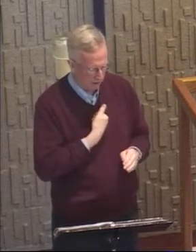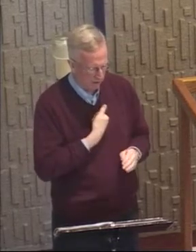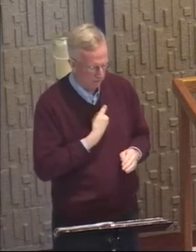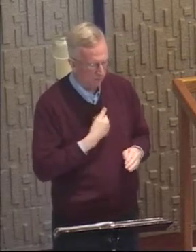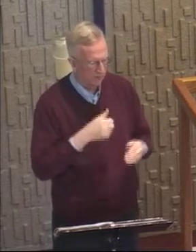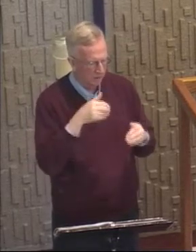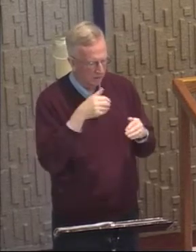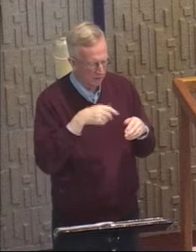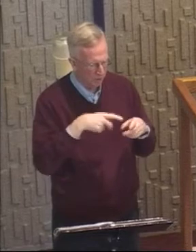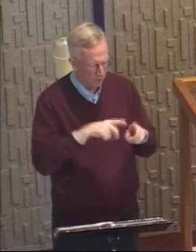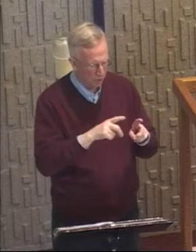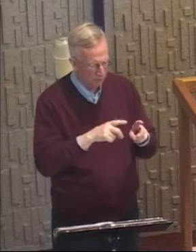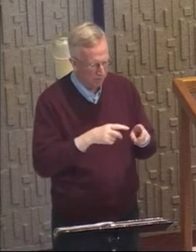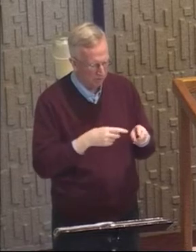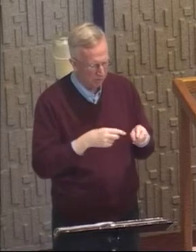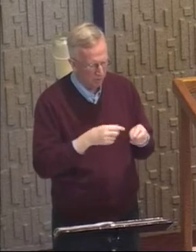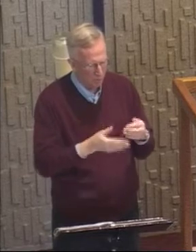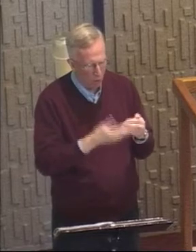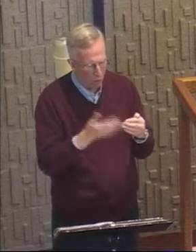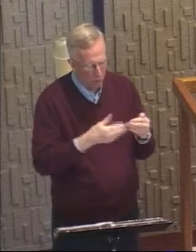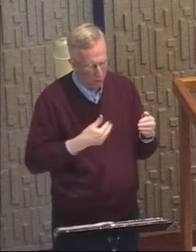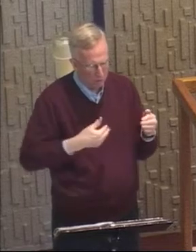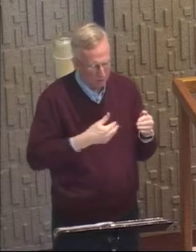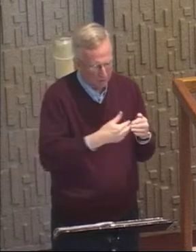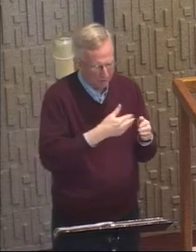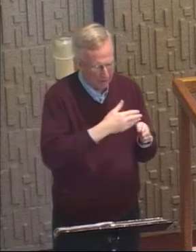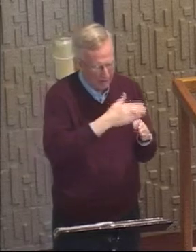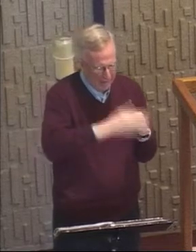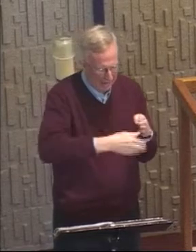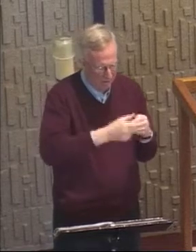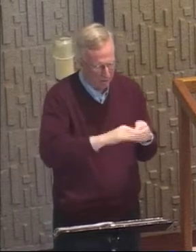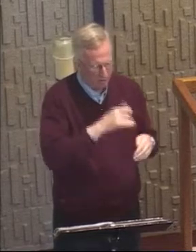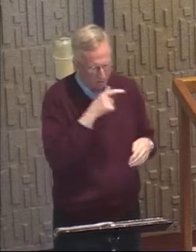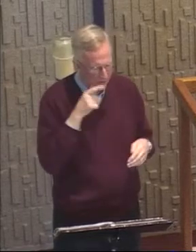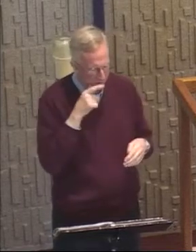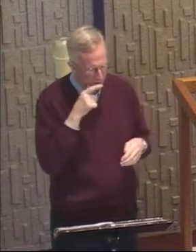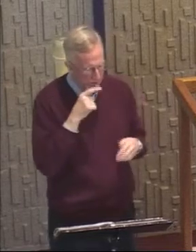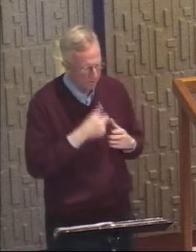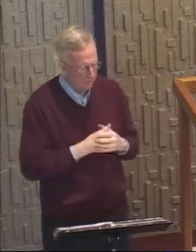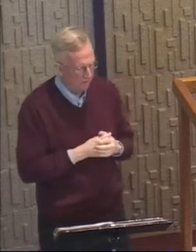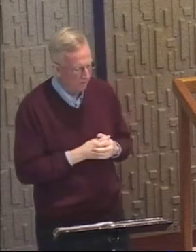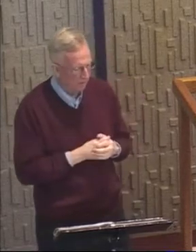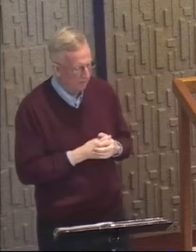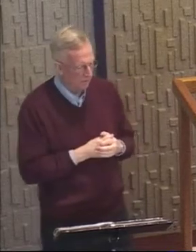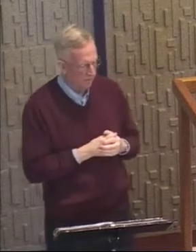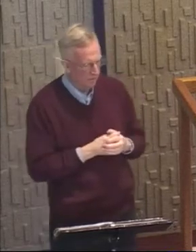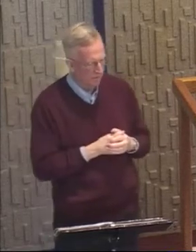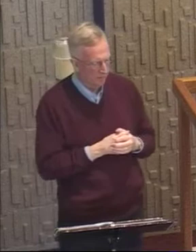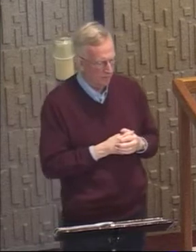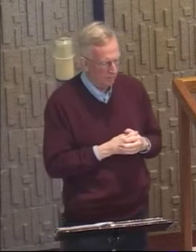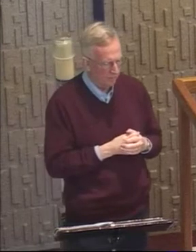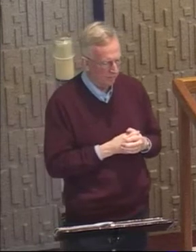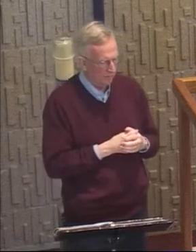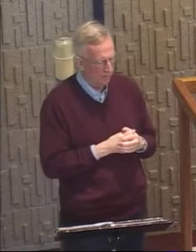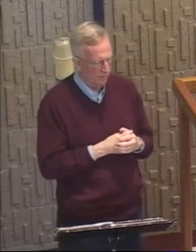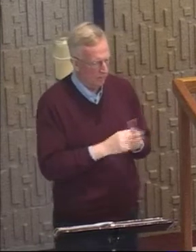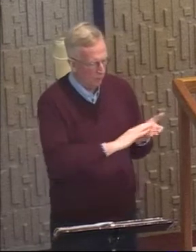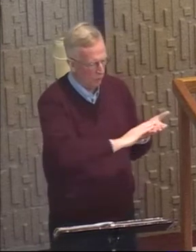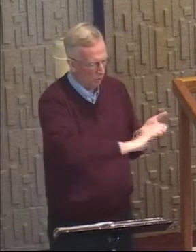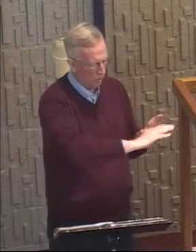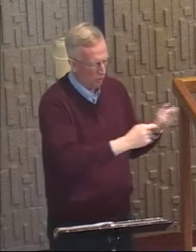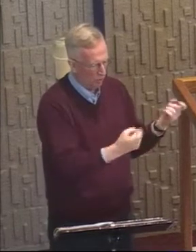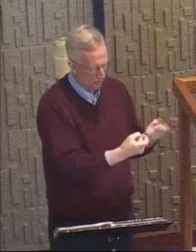are bound binding us that we need to untie ourselves of? Hope. How can we live lives of hope?